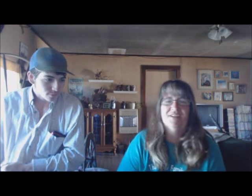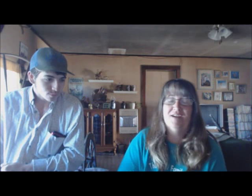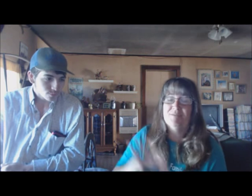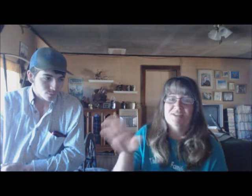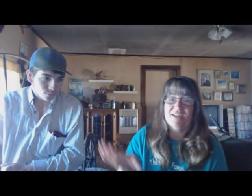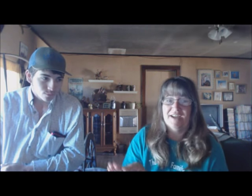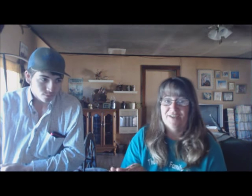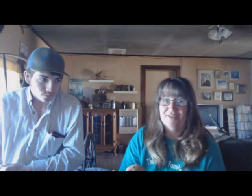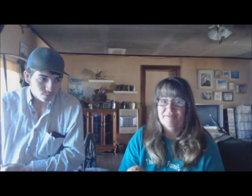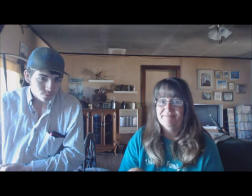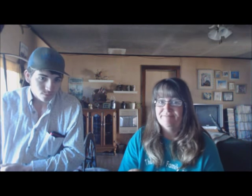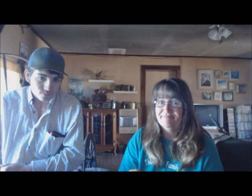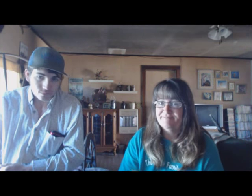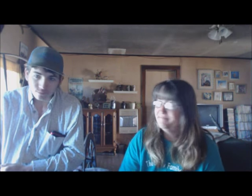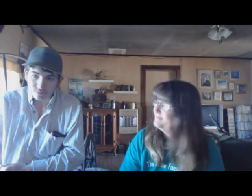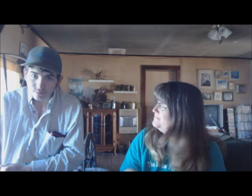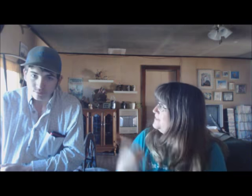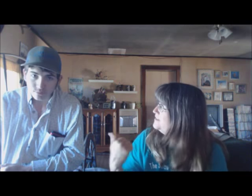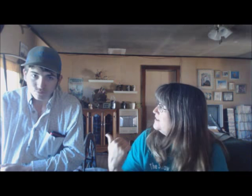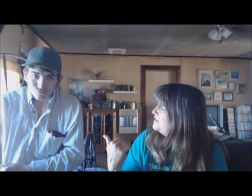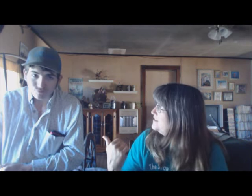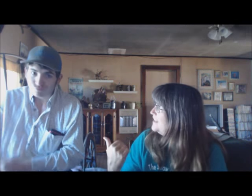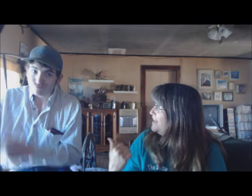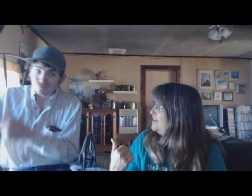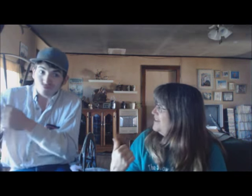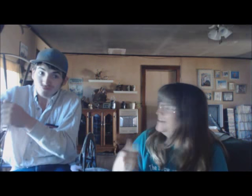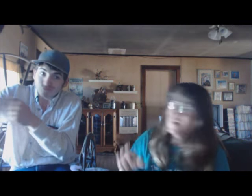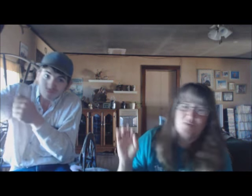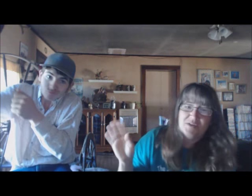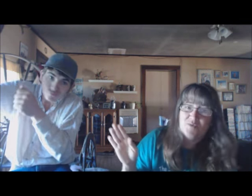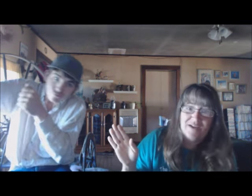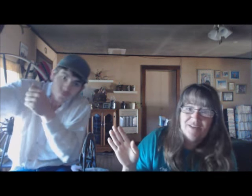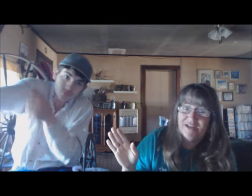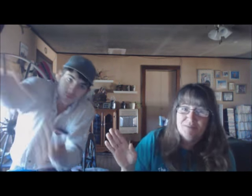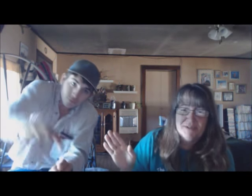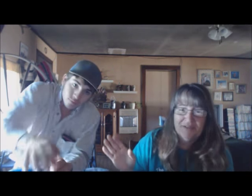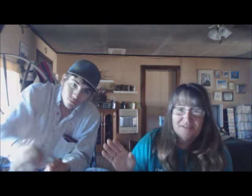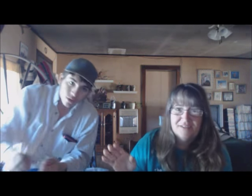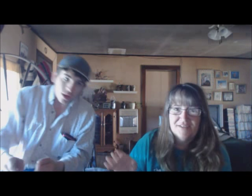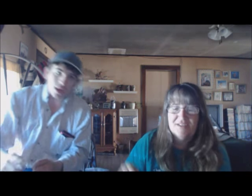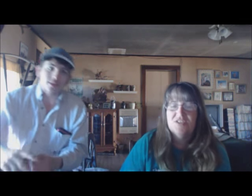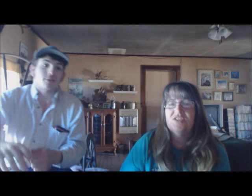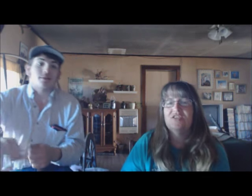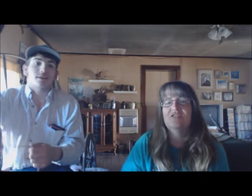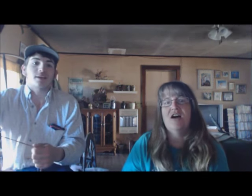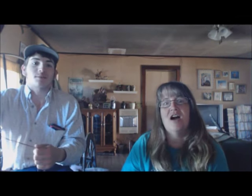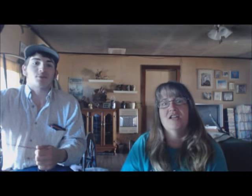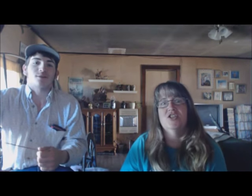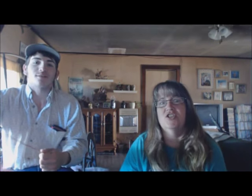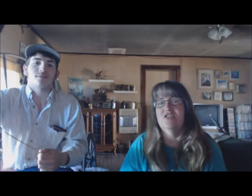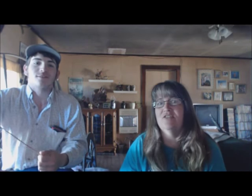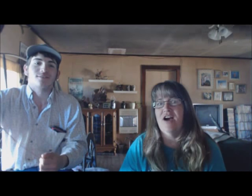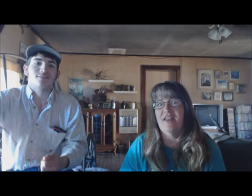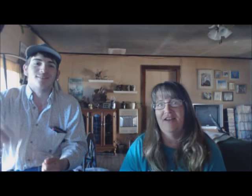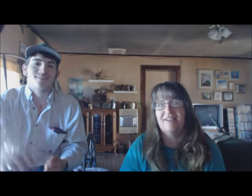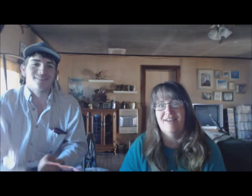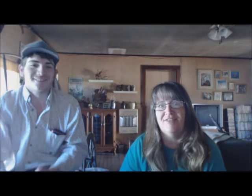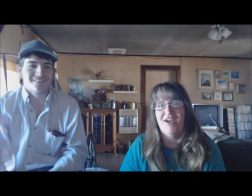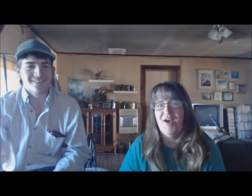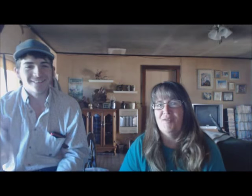I'm just tired. This thing, he's always wound up. Do not, do not knock it off there. I